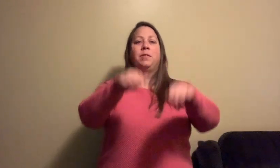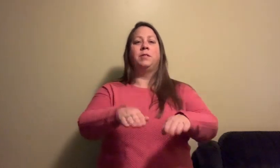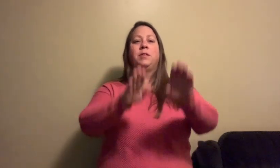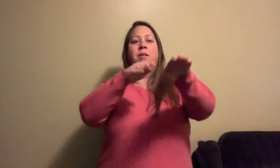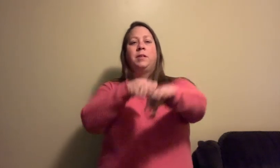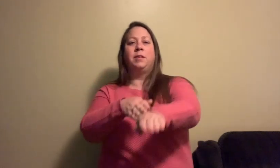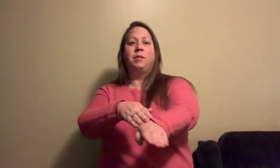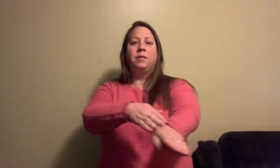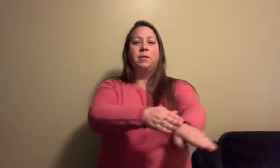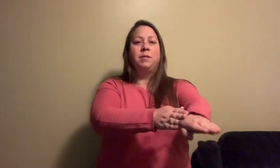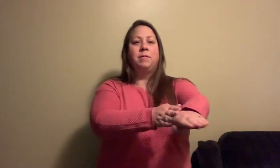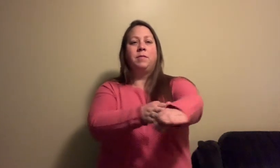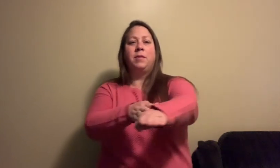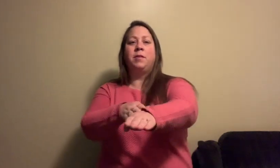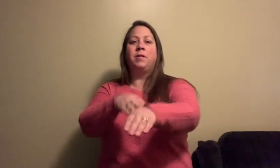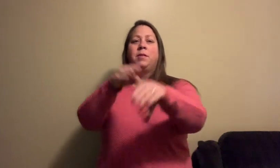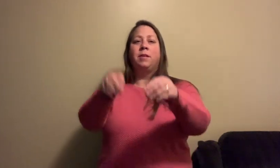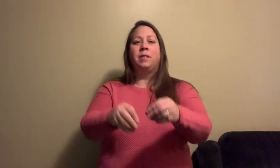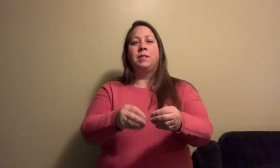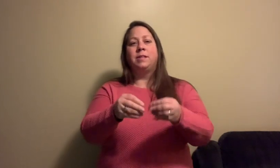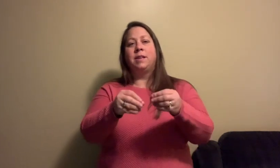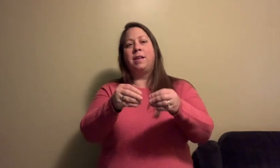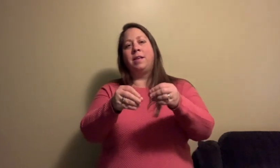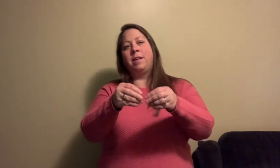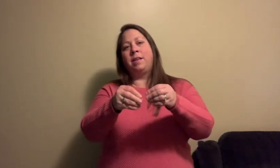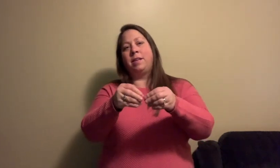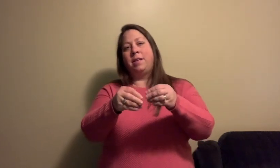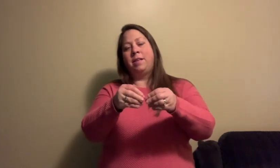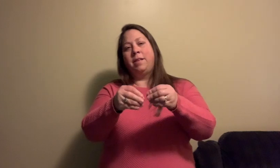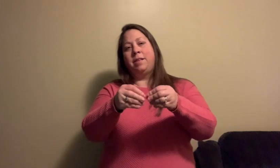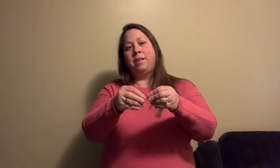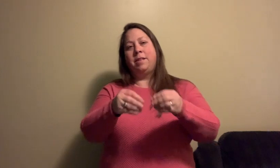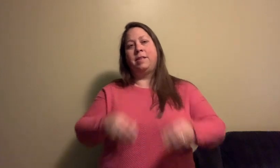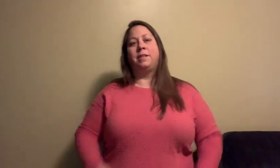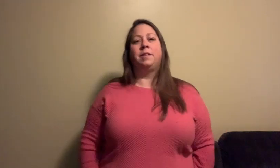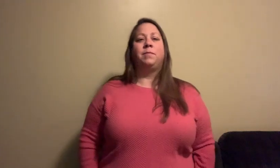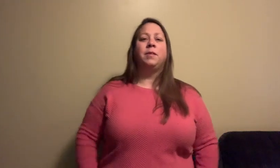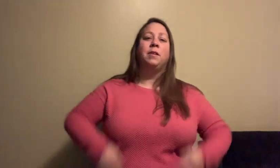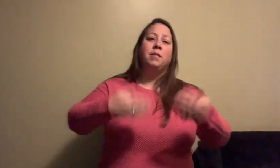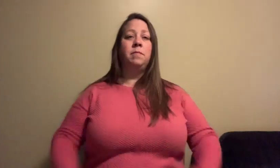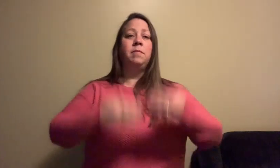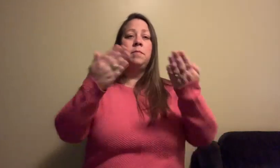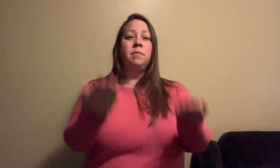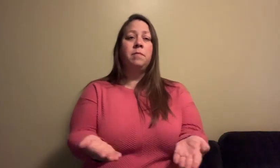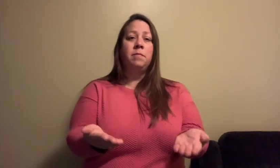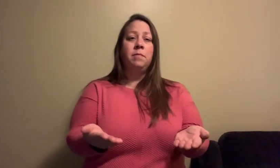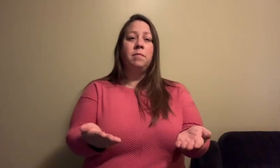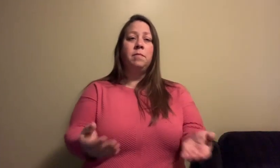oceans, the rivers, and the sand Those hands